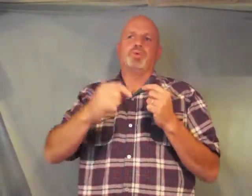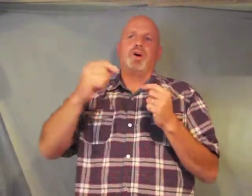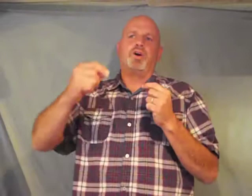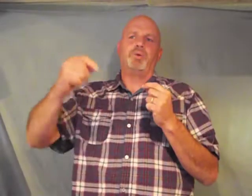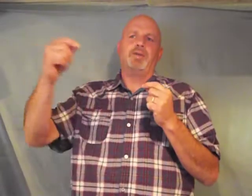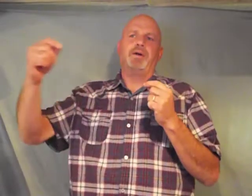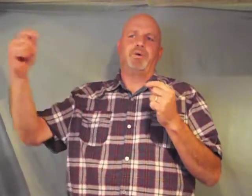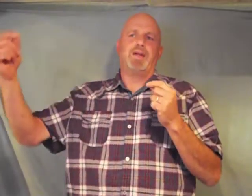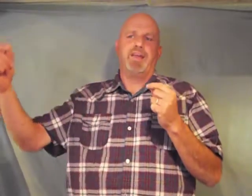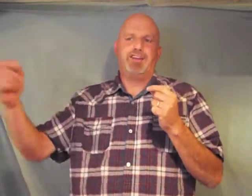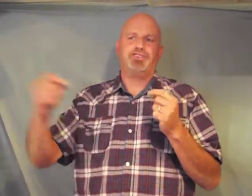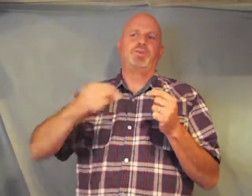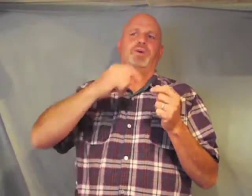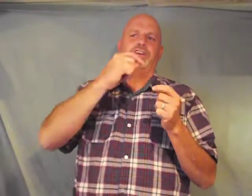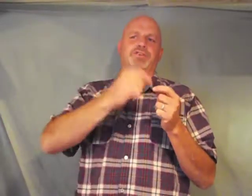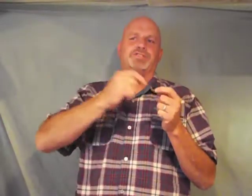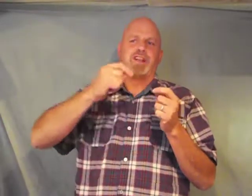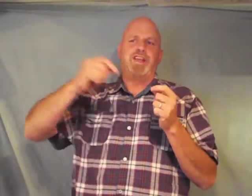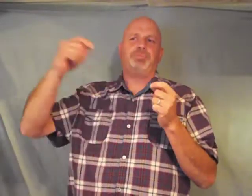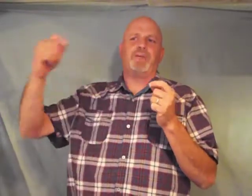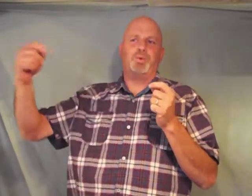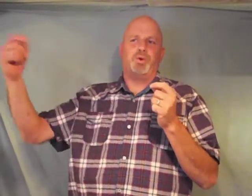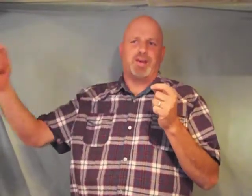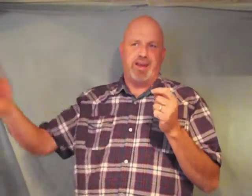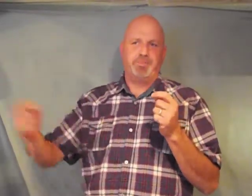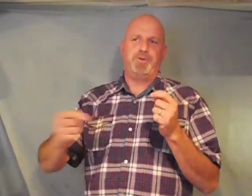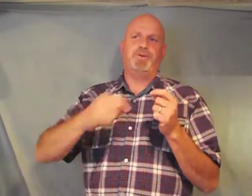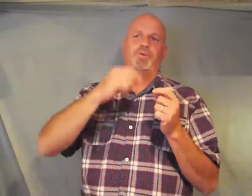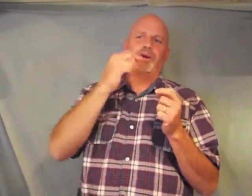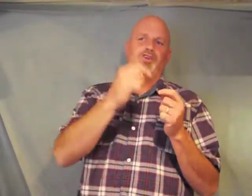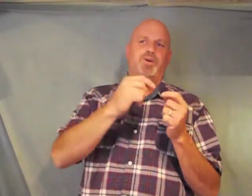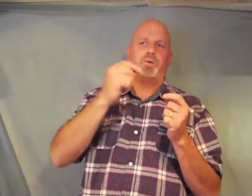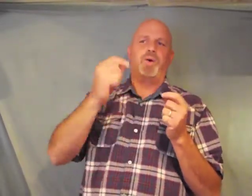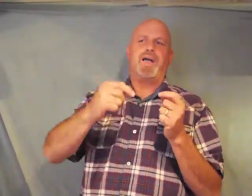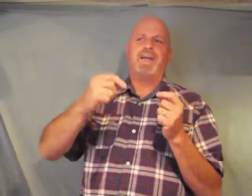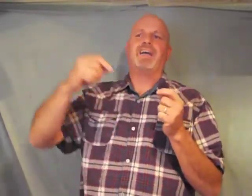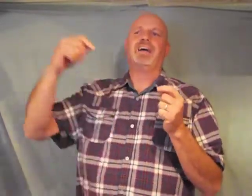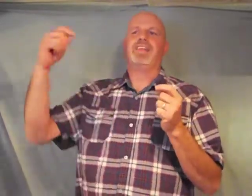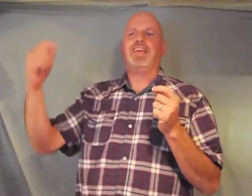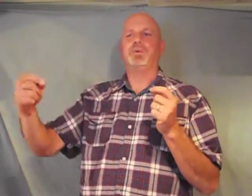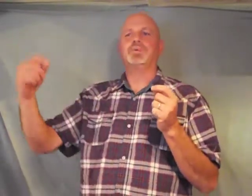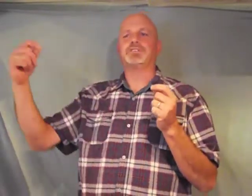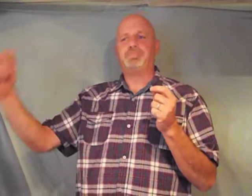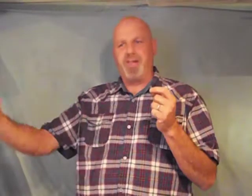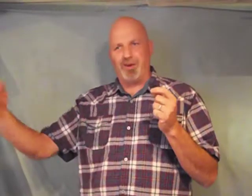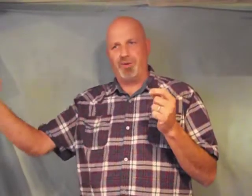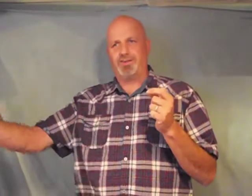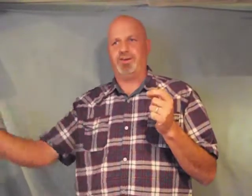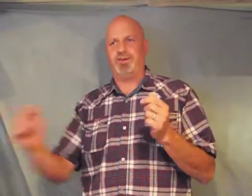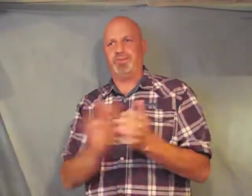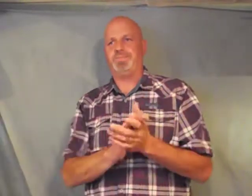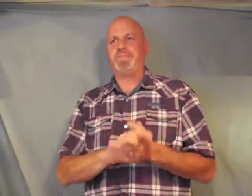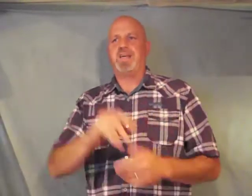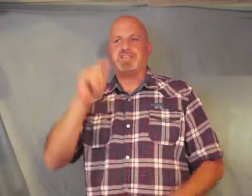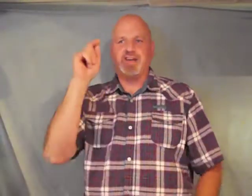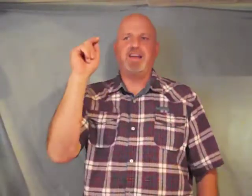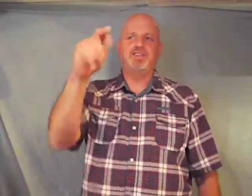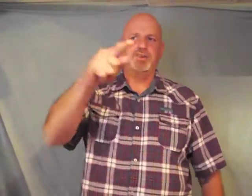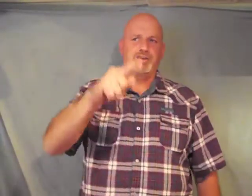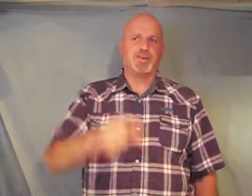roam they will lead you when you sleep they will keep you and when you awake they will speak with you Satan you and your